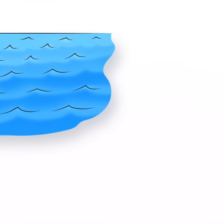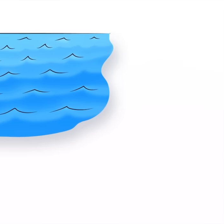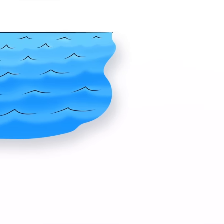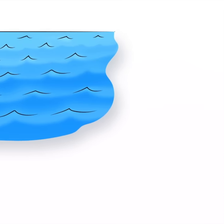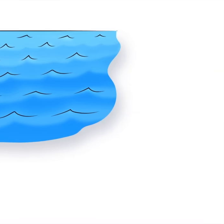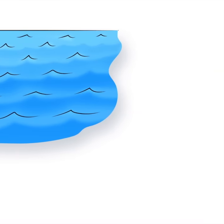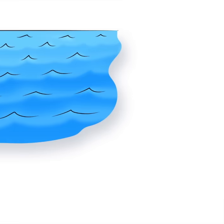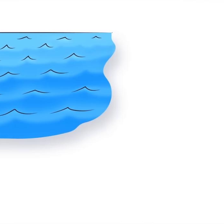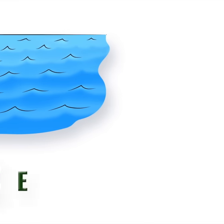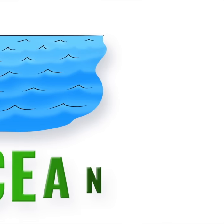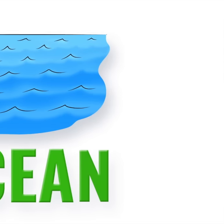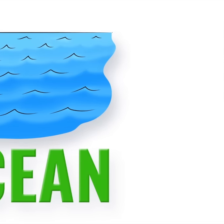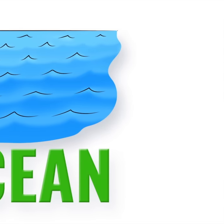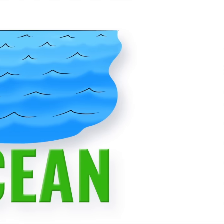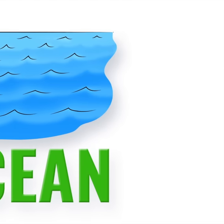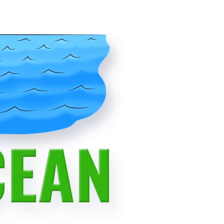Good job!